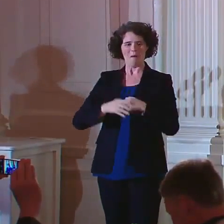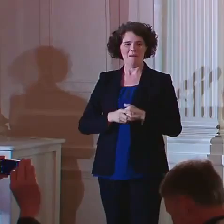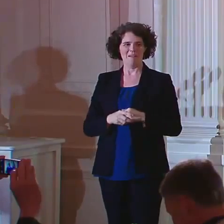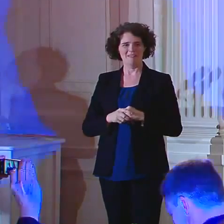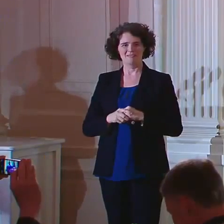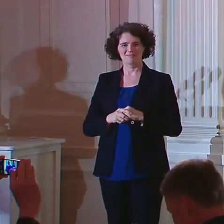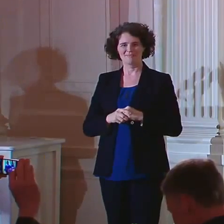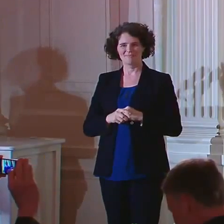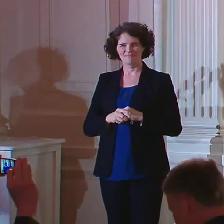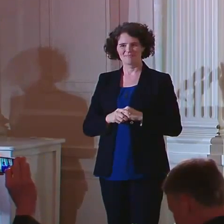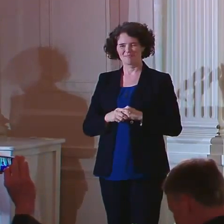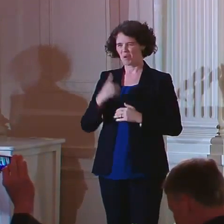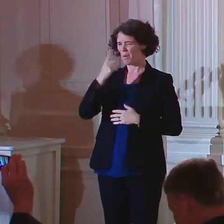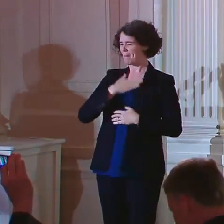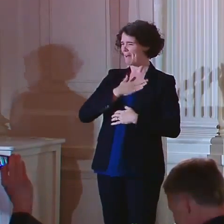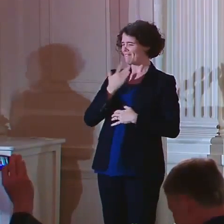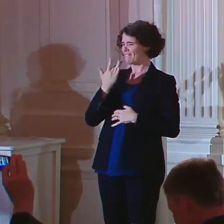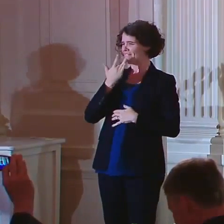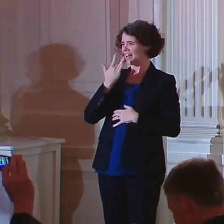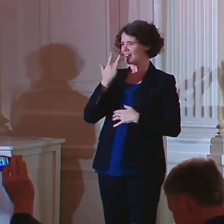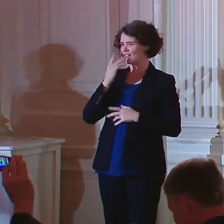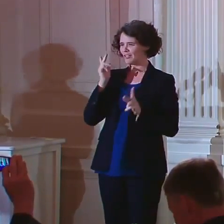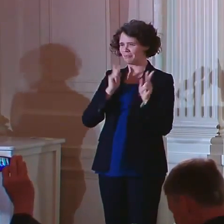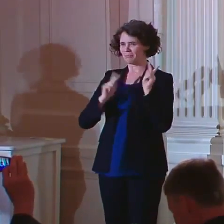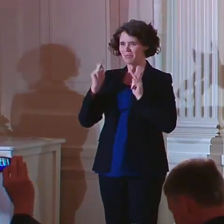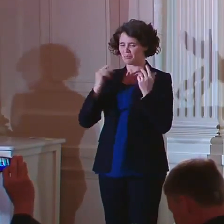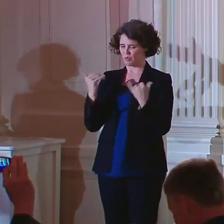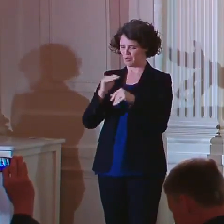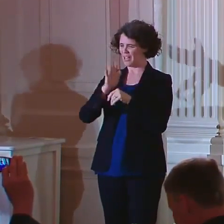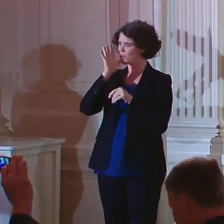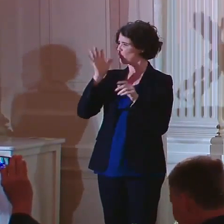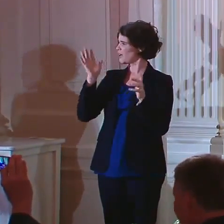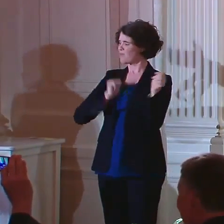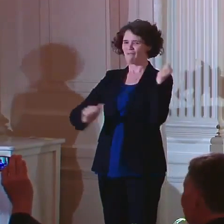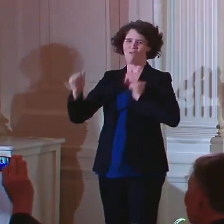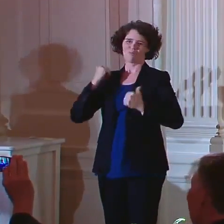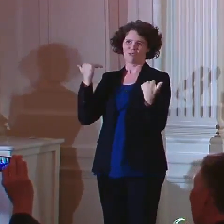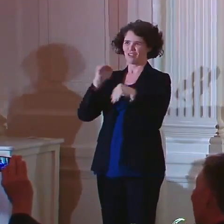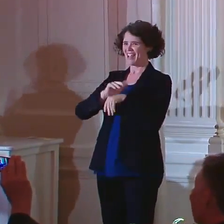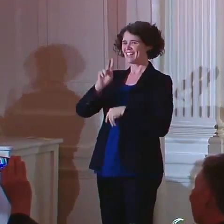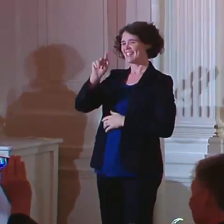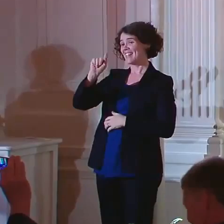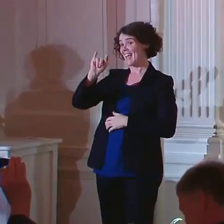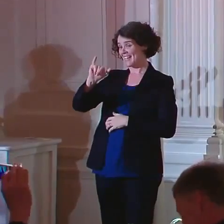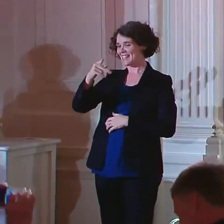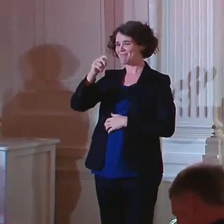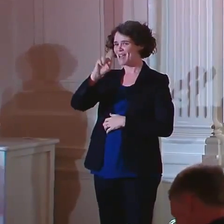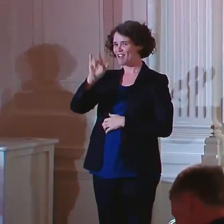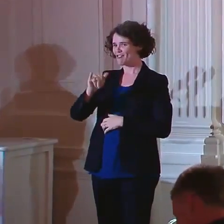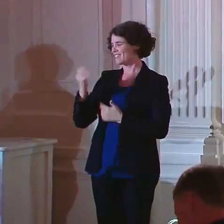We have just one of my favorite people performing tonight, Katy Perry. We are so grateful to her.